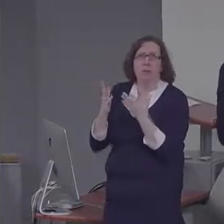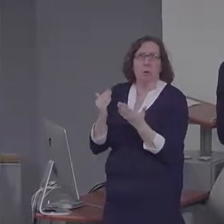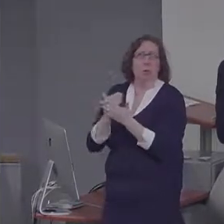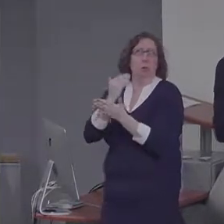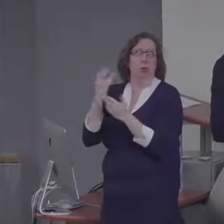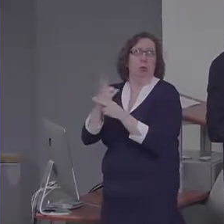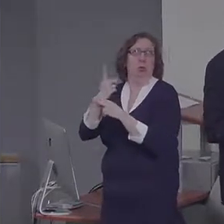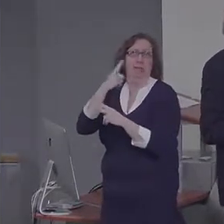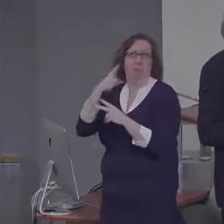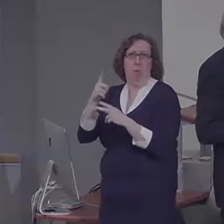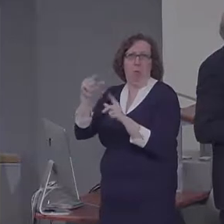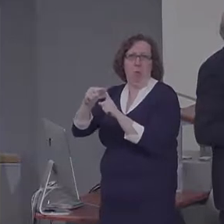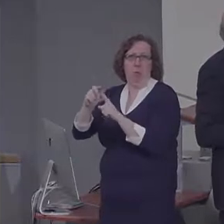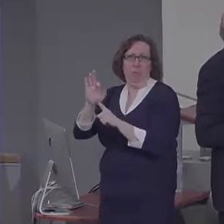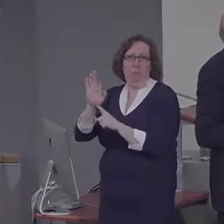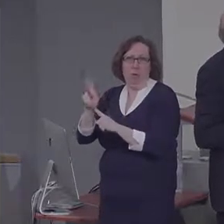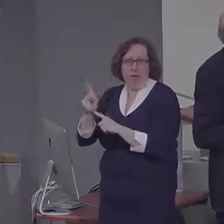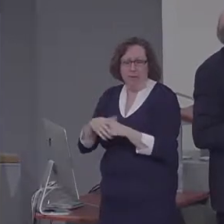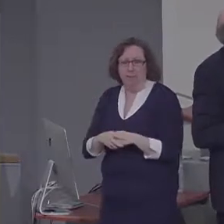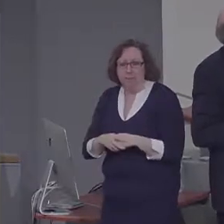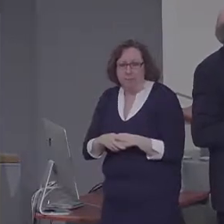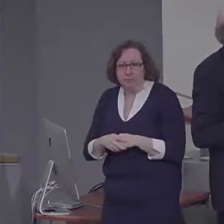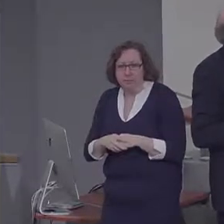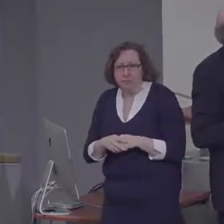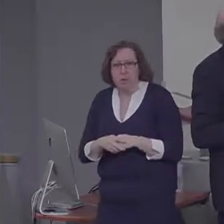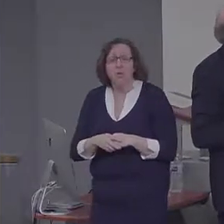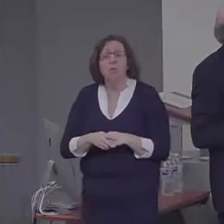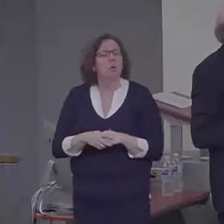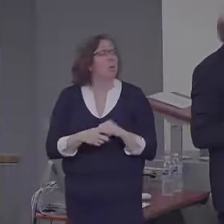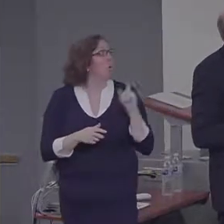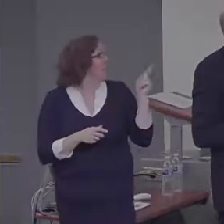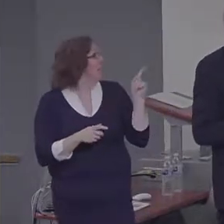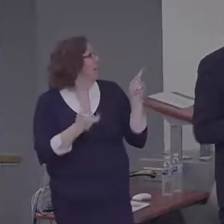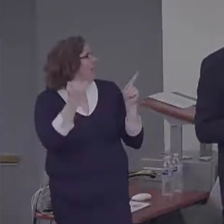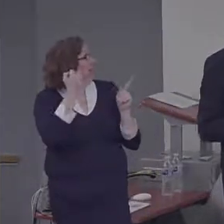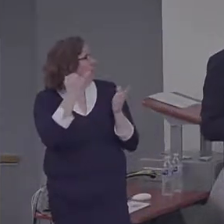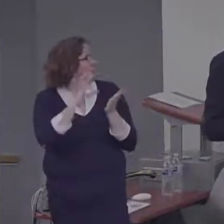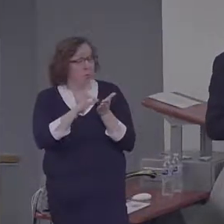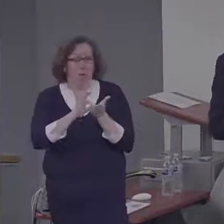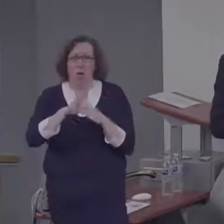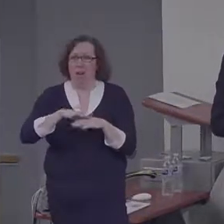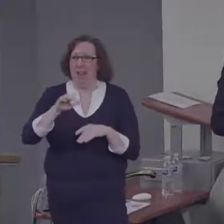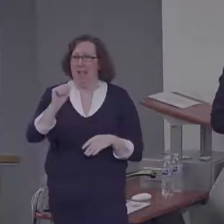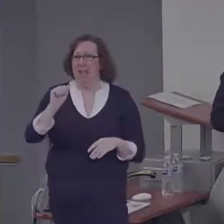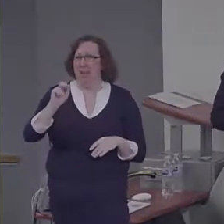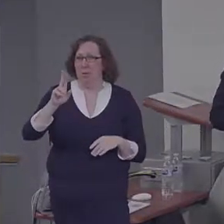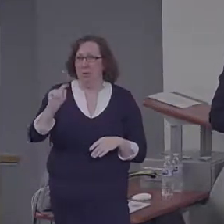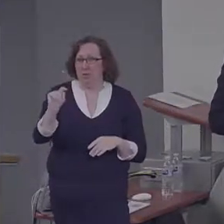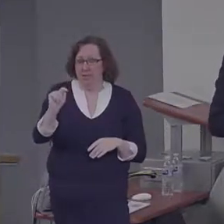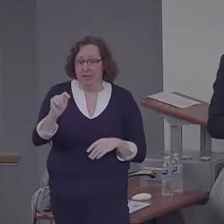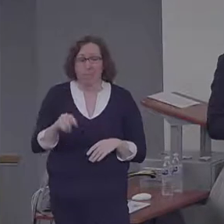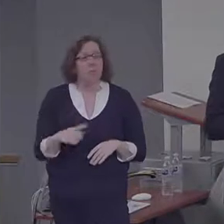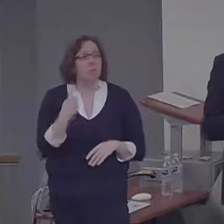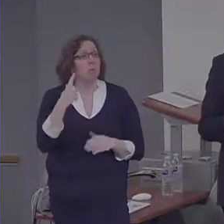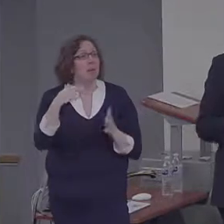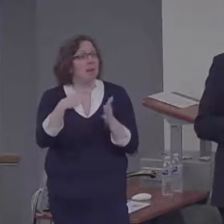or one measure of generative output on the AUT. And in a study from my lab published in 2016, purely